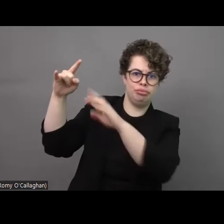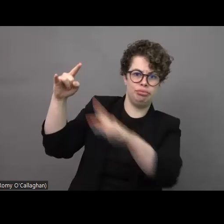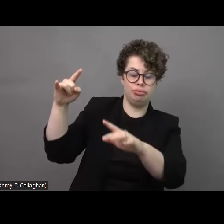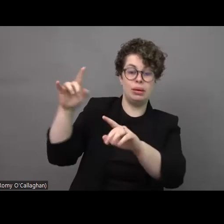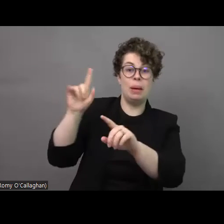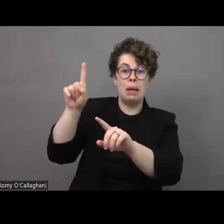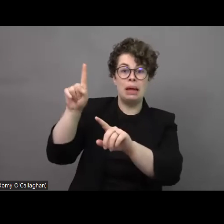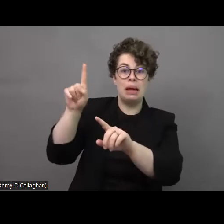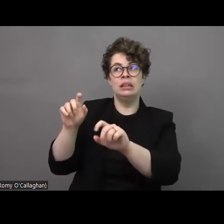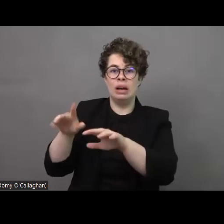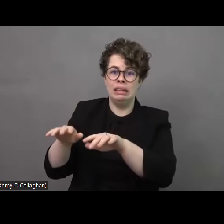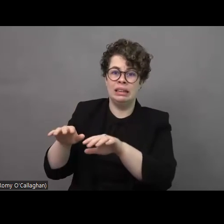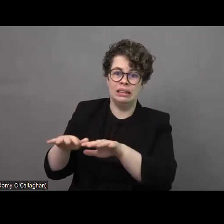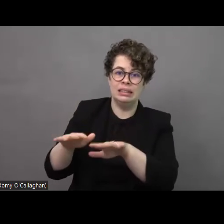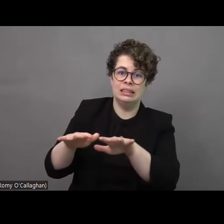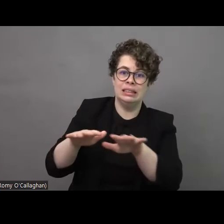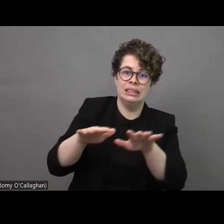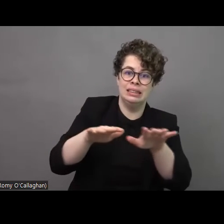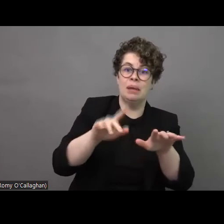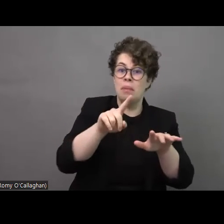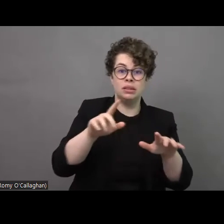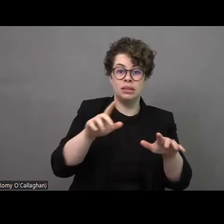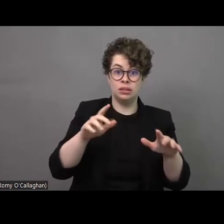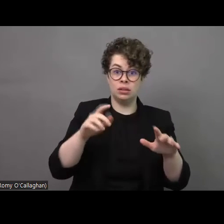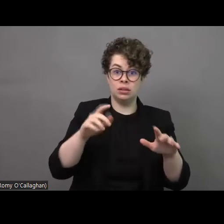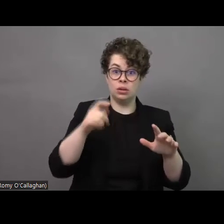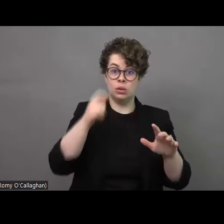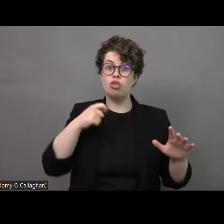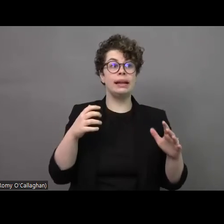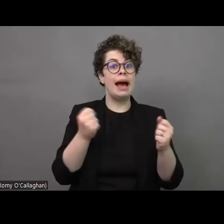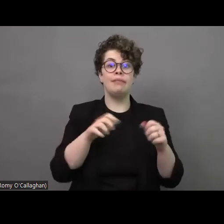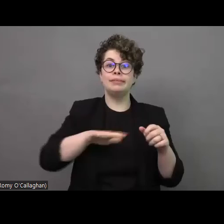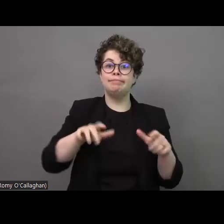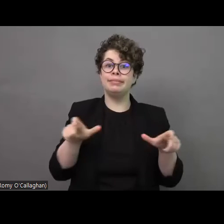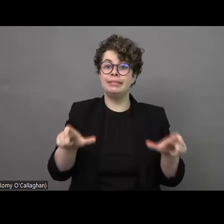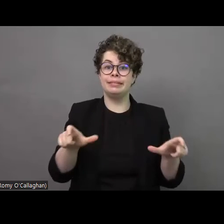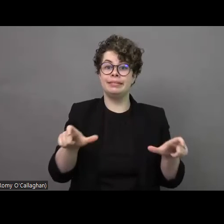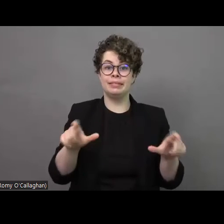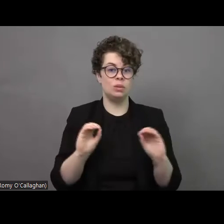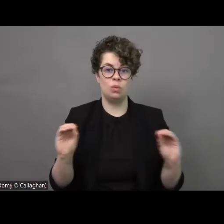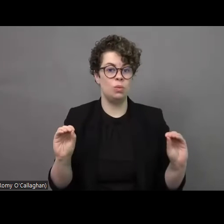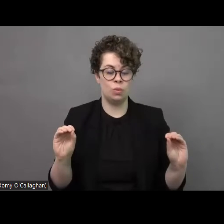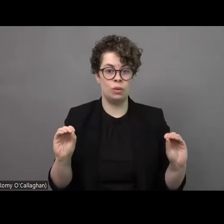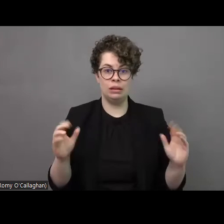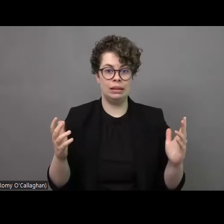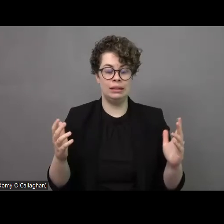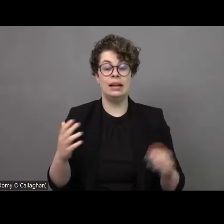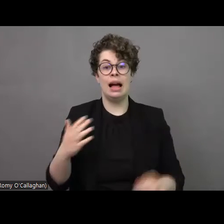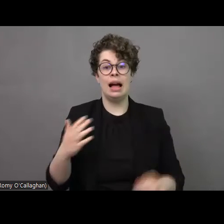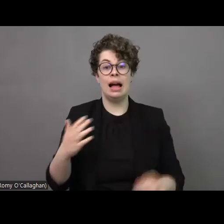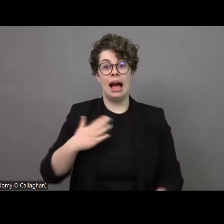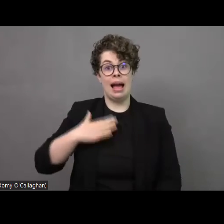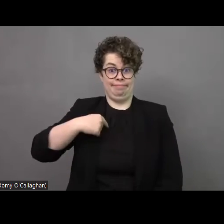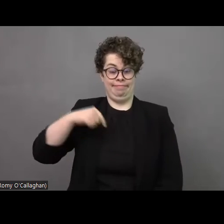region which is also under risk. and I will tell you the case in the suburbs of Kyiv